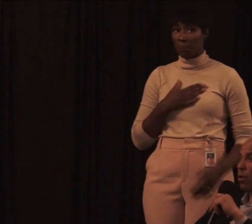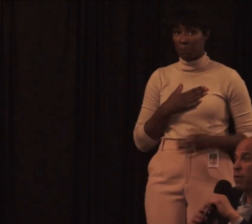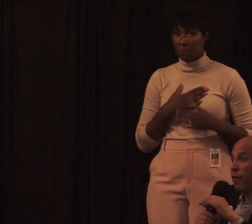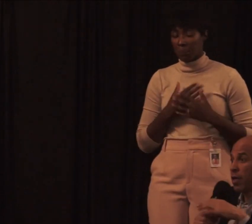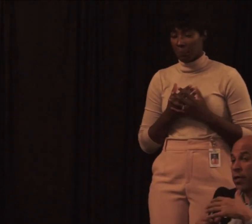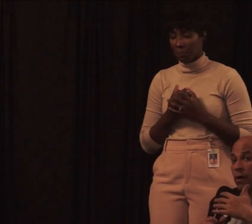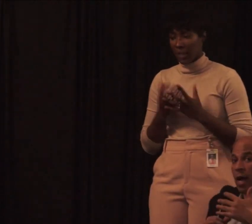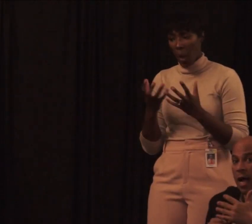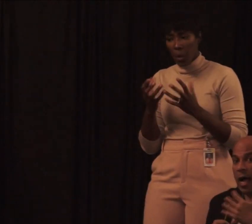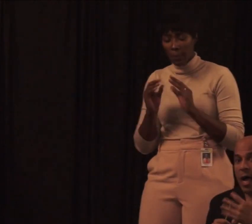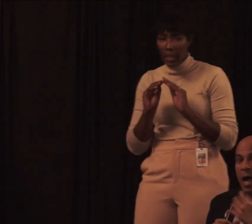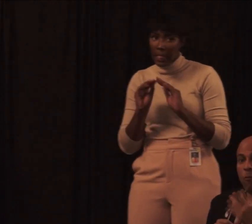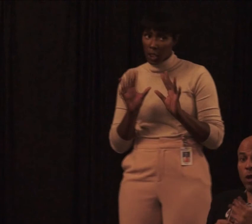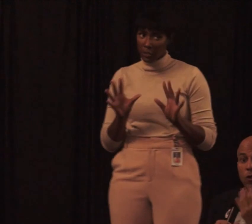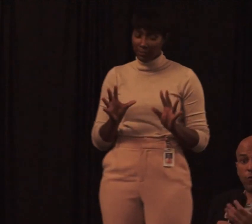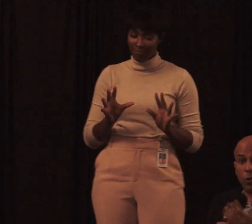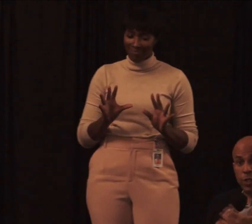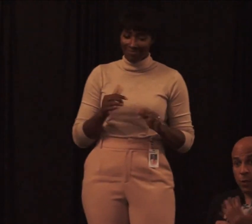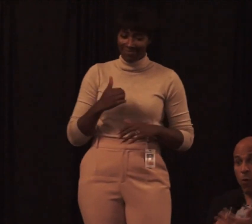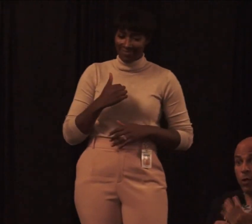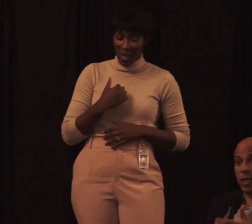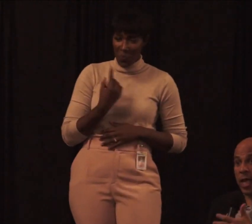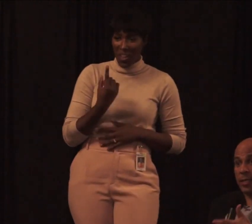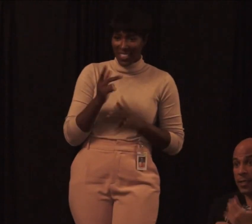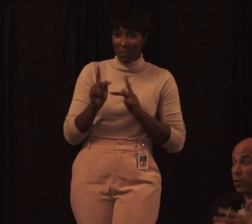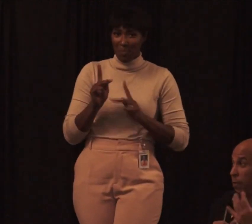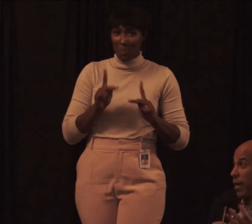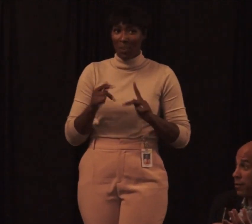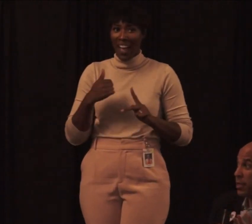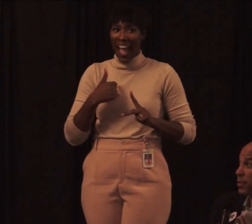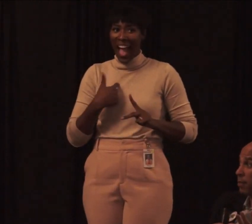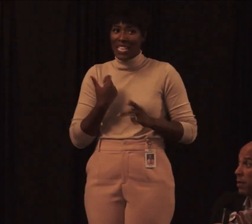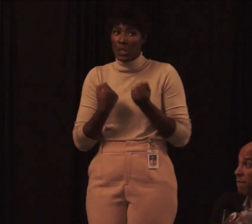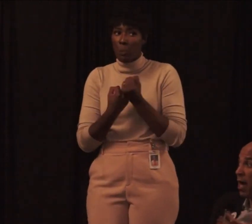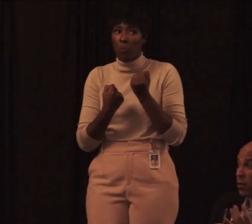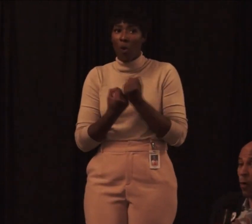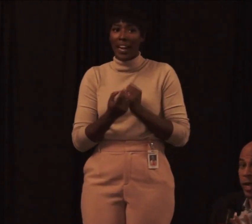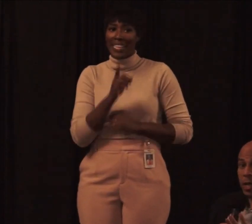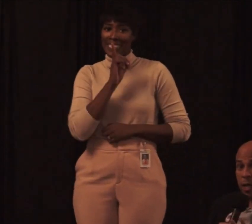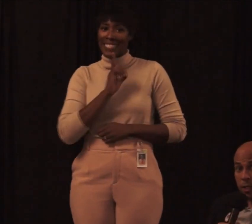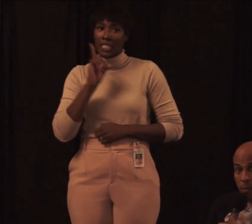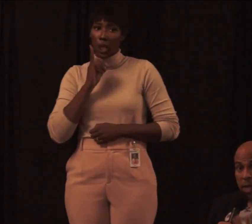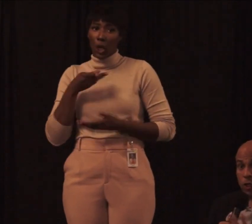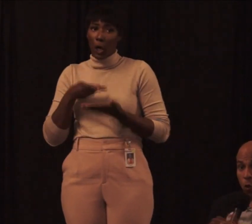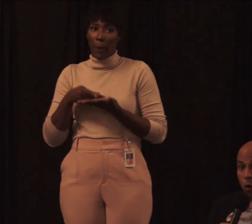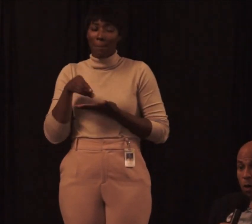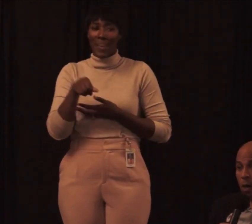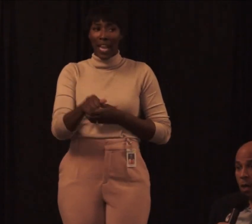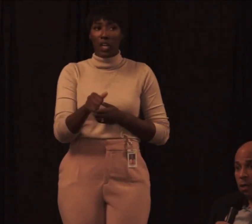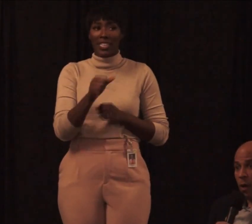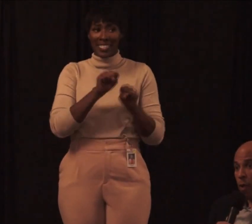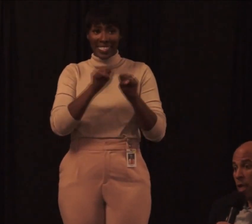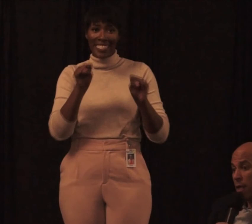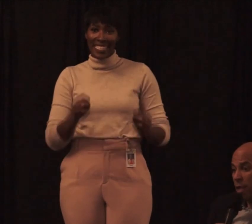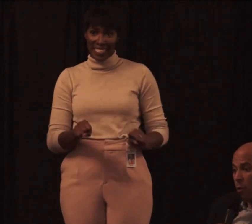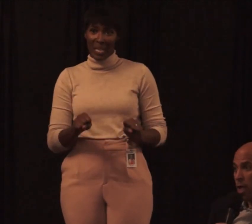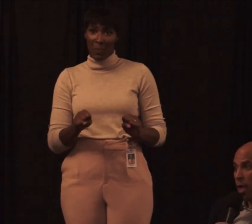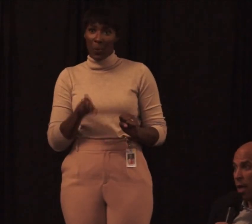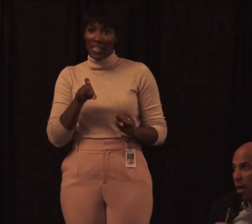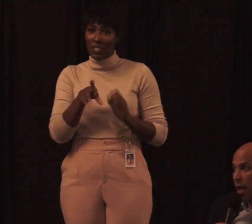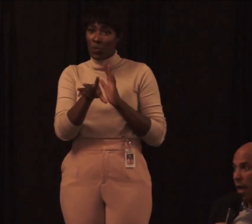So I want to be very clear. I'm one of those folks that supports a single-payer system and to find a way to make sure that